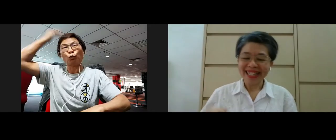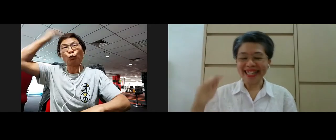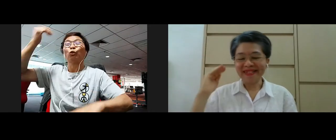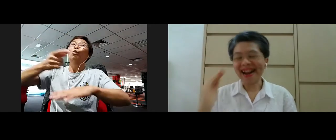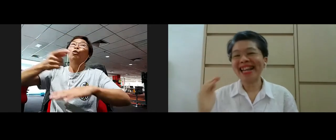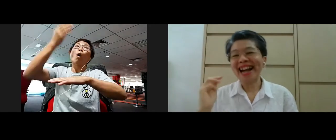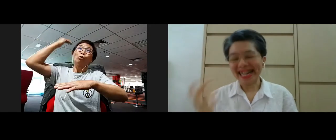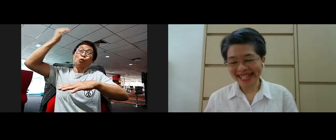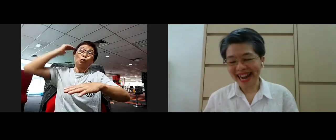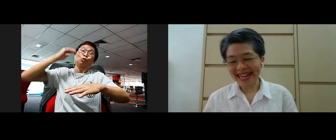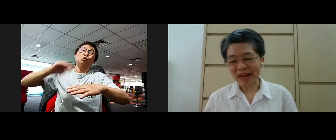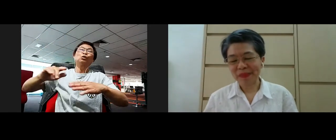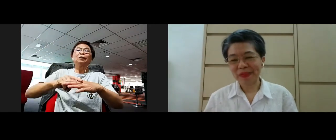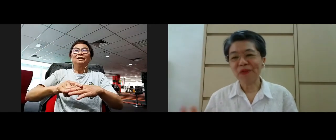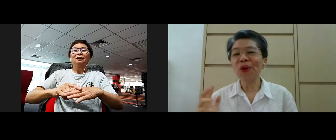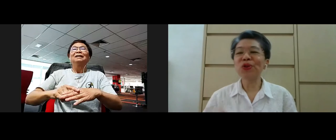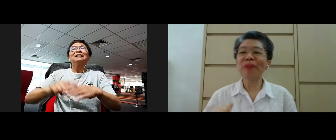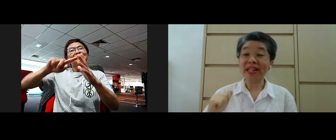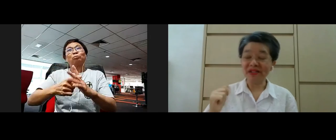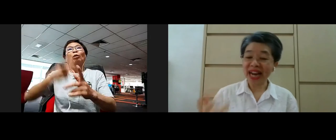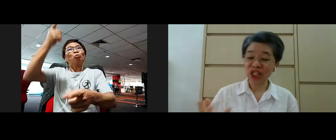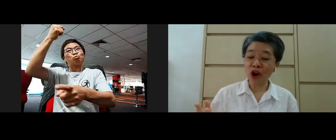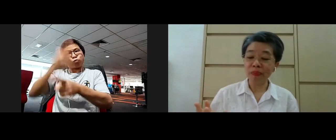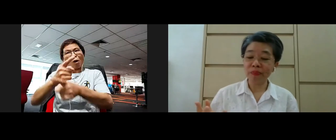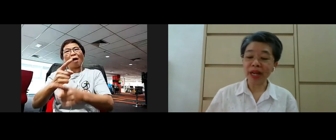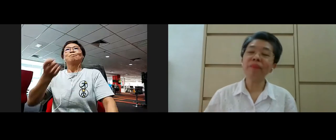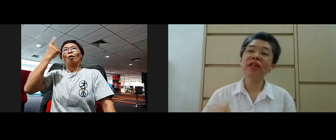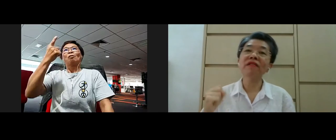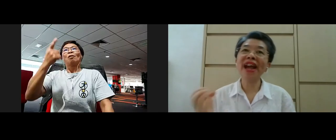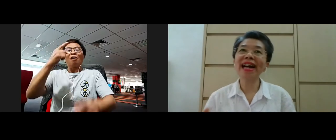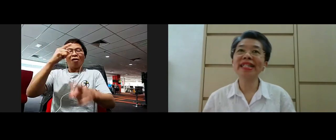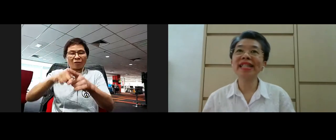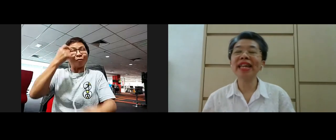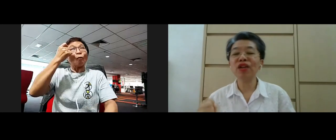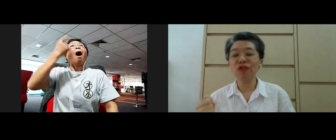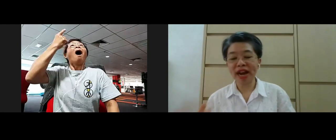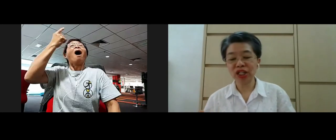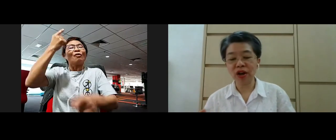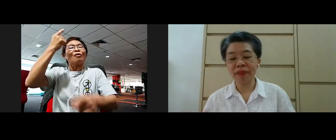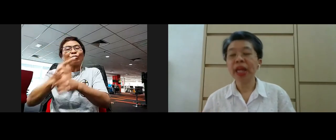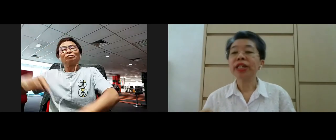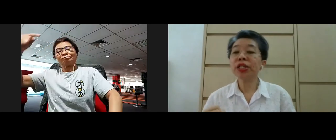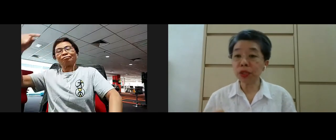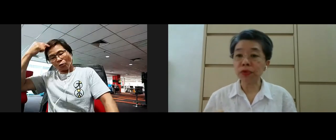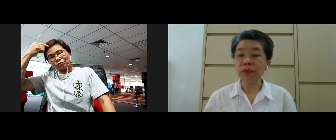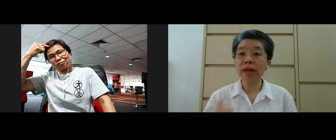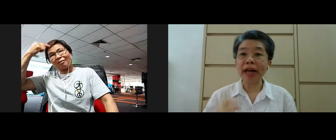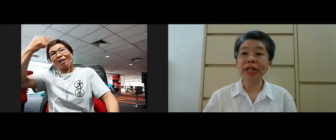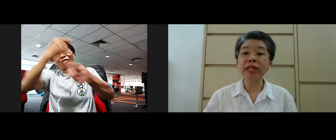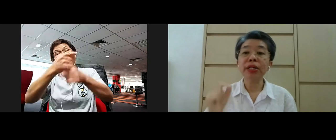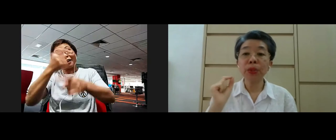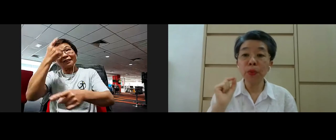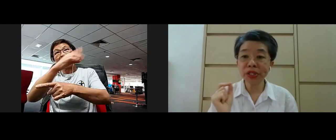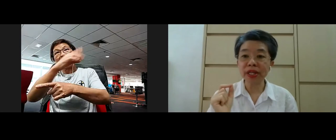the right understanding followed by the right thought right understanding right thought this is group